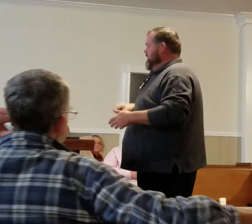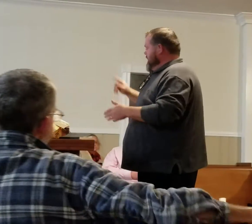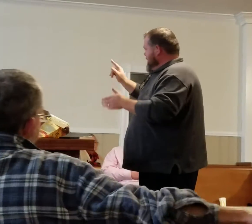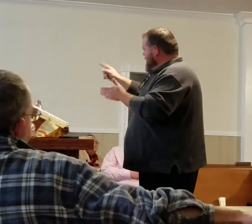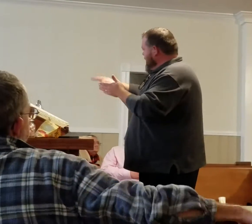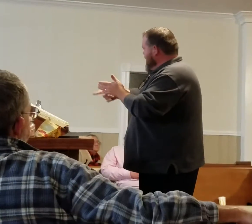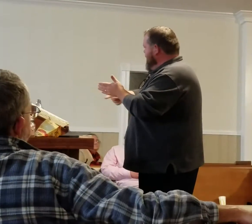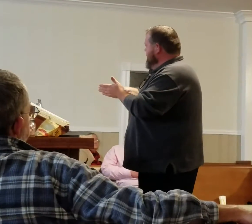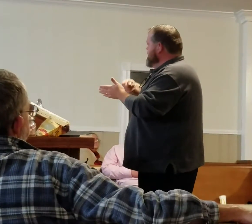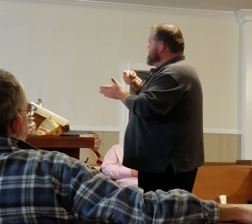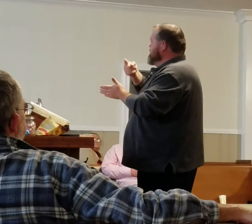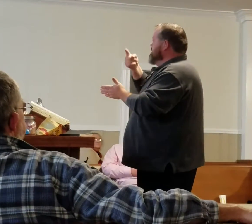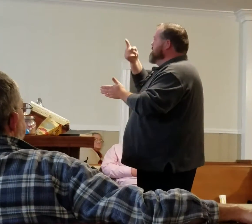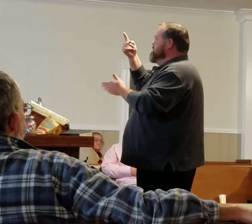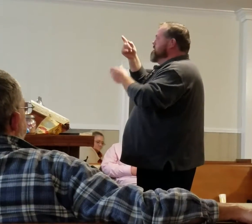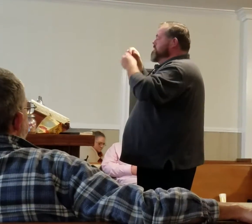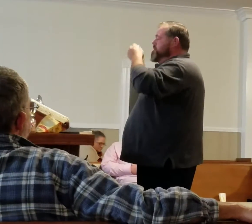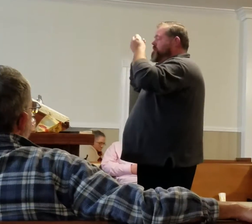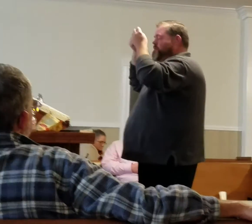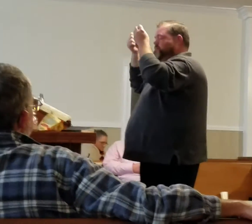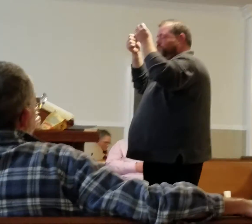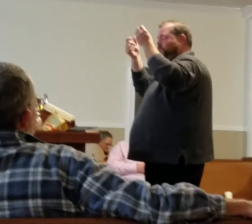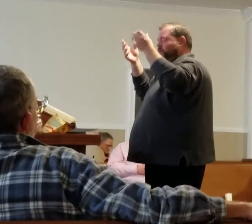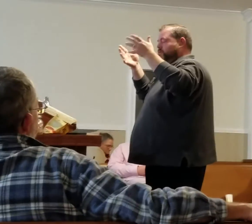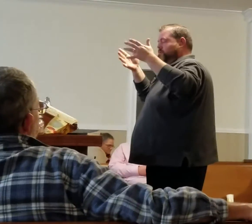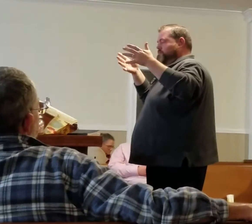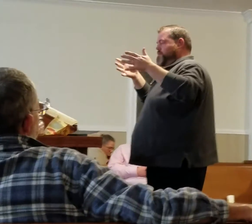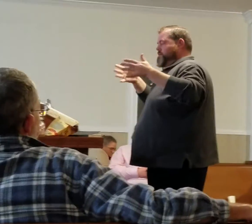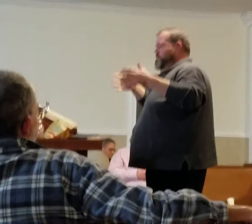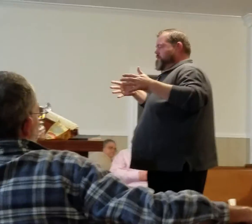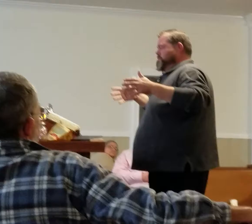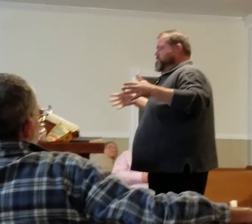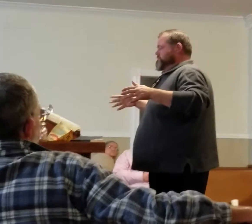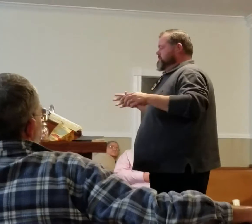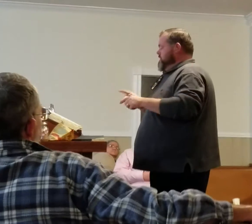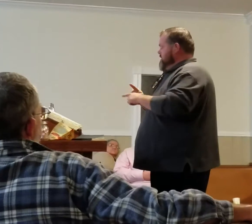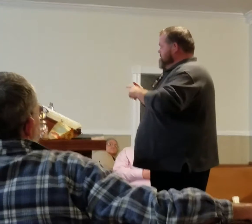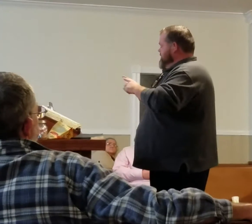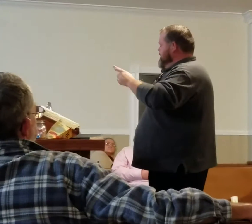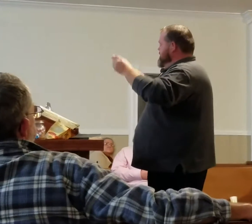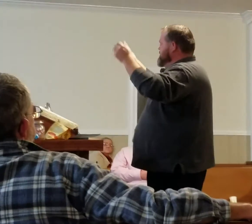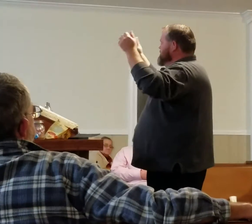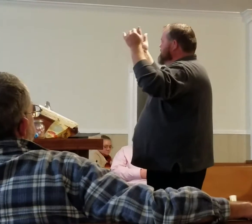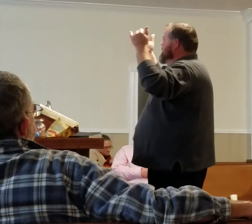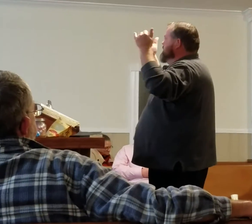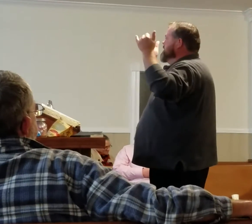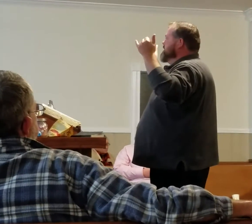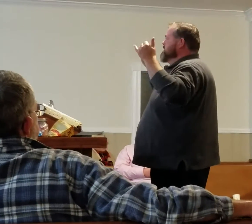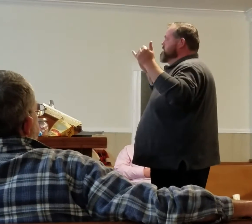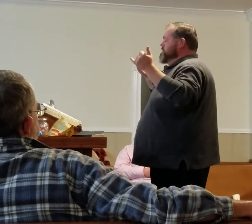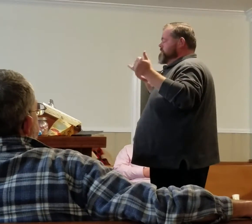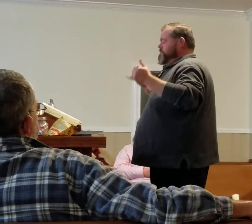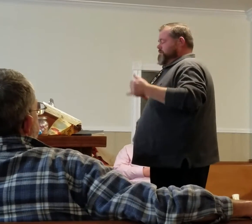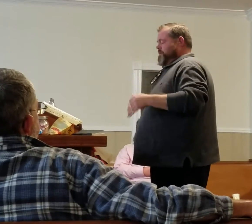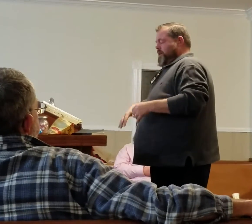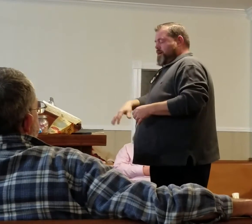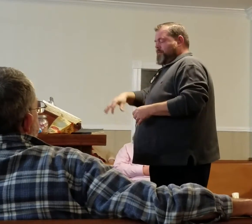I once was alone, but now I